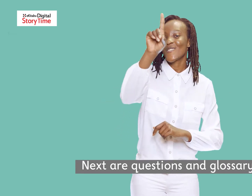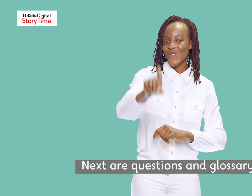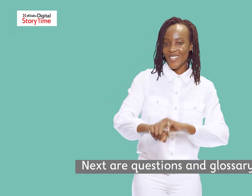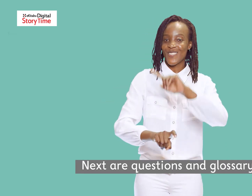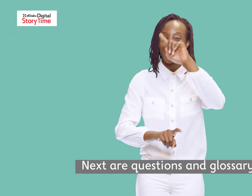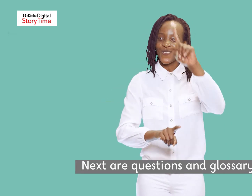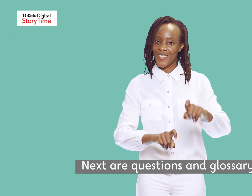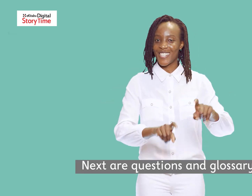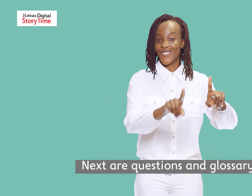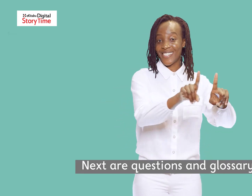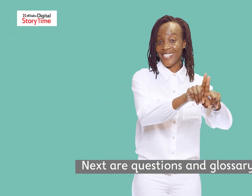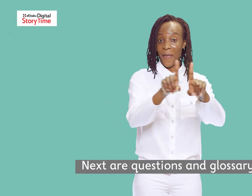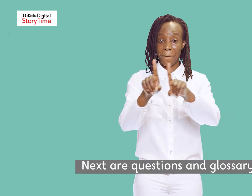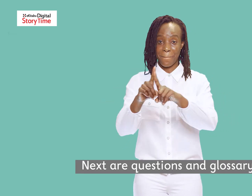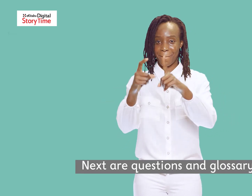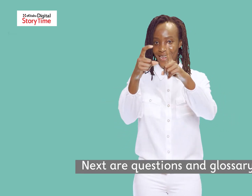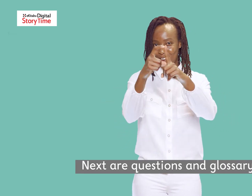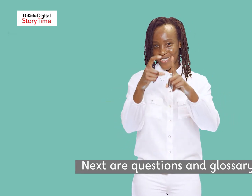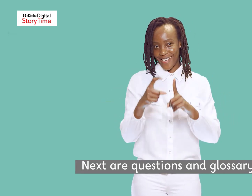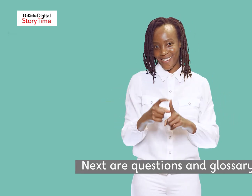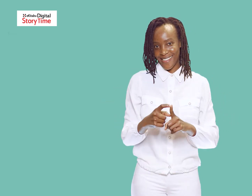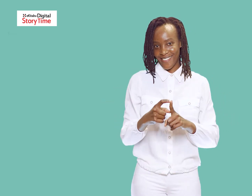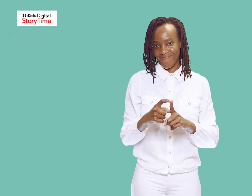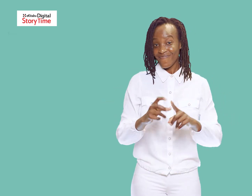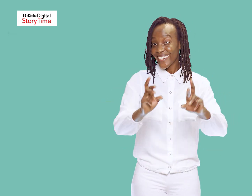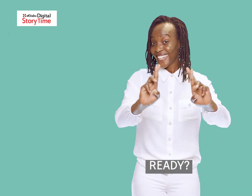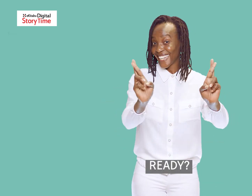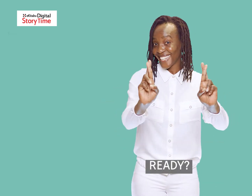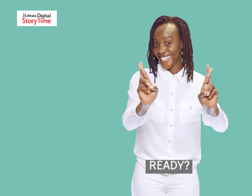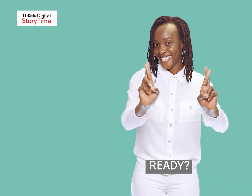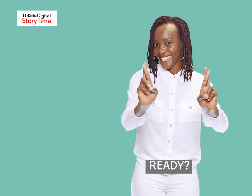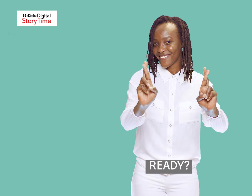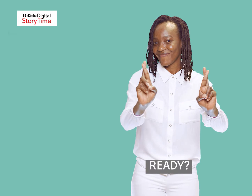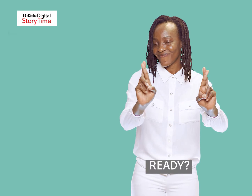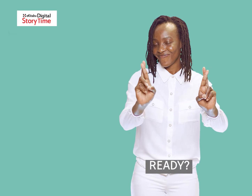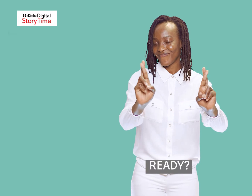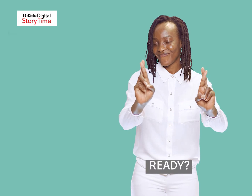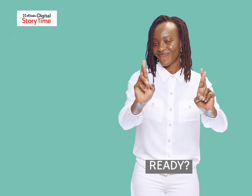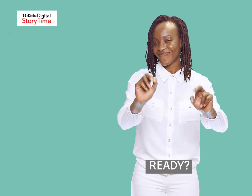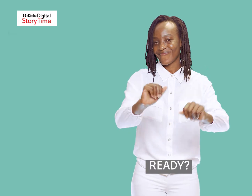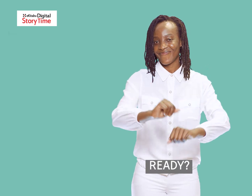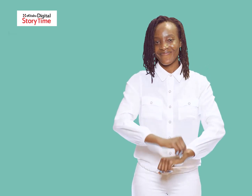Next are questions and glossary. Ready?